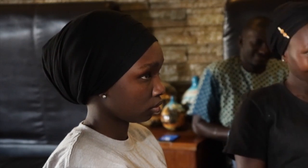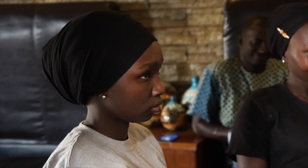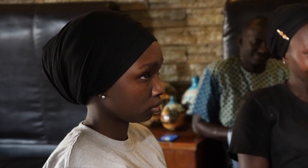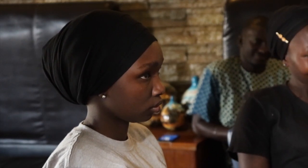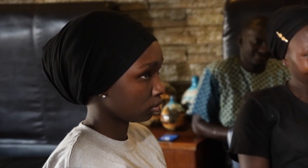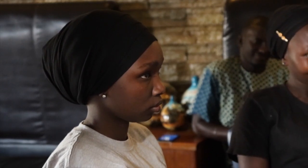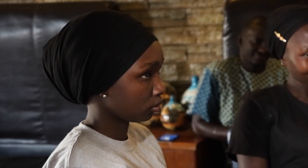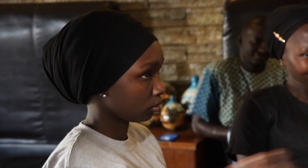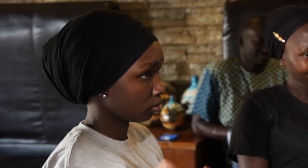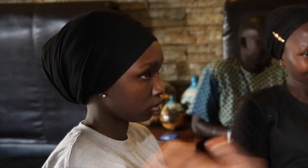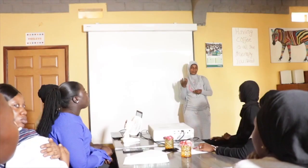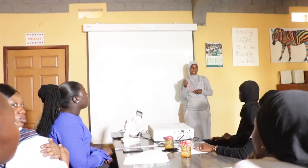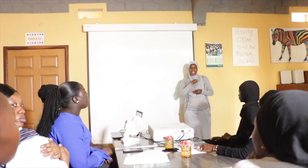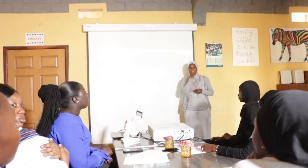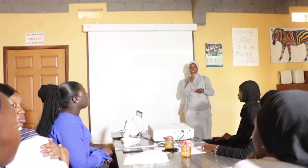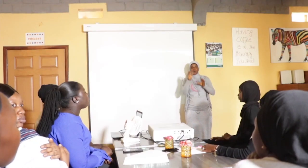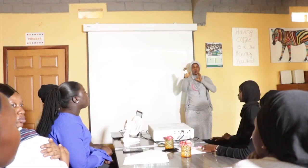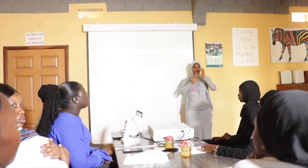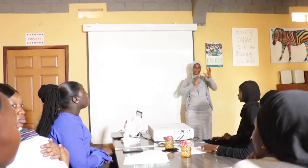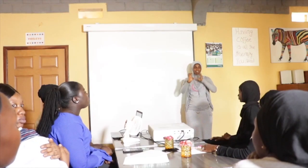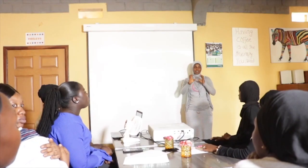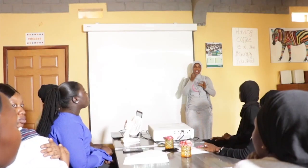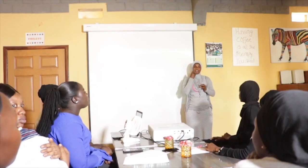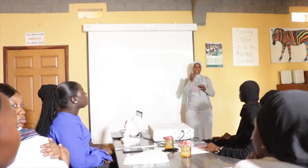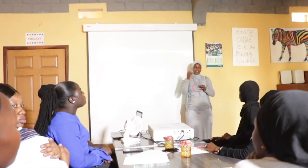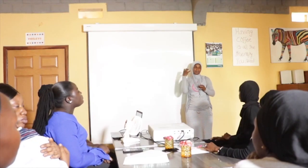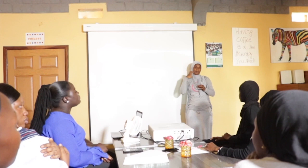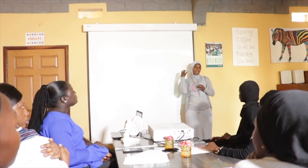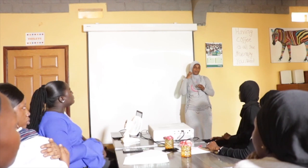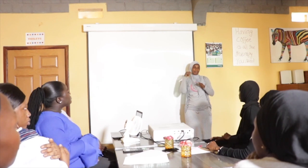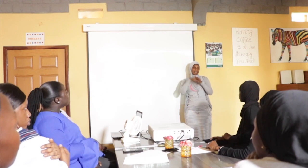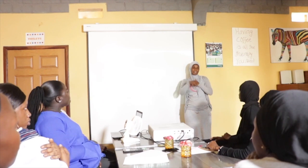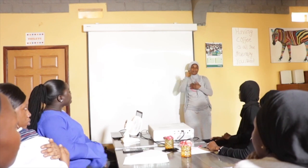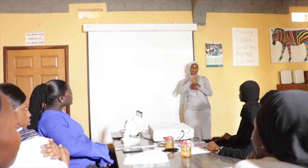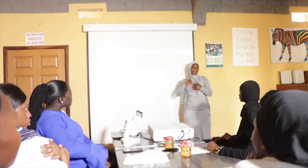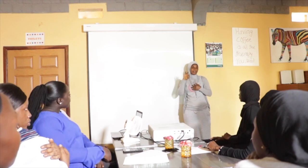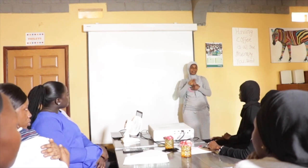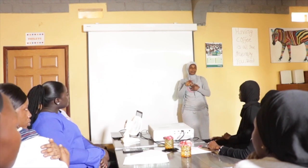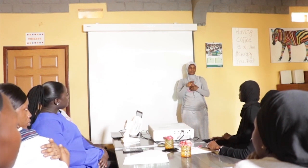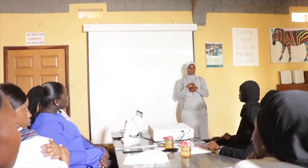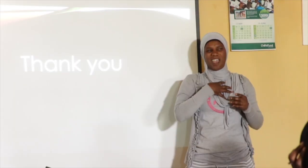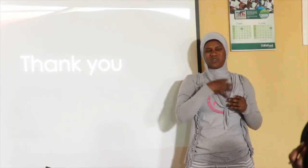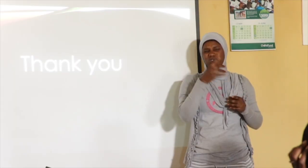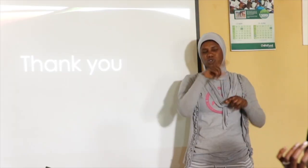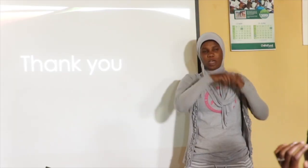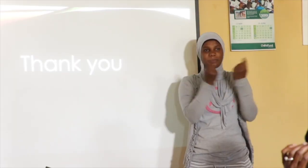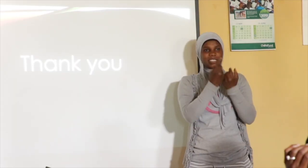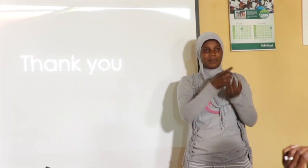not just a restaurant, but a spot where deaf women feel at home. When they are not busy serving customers, they are discussing about their